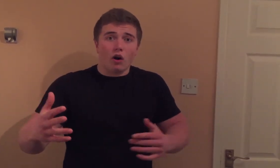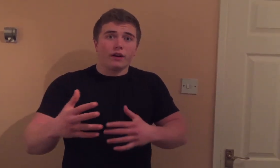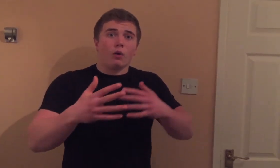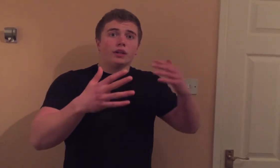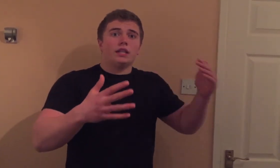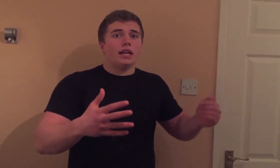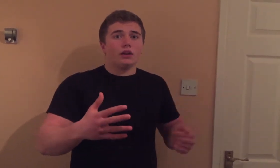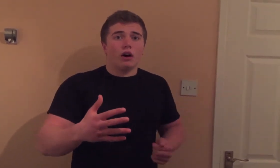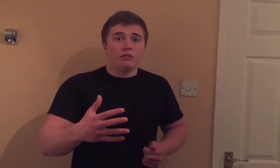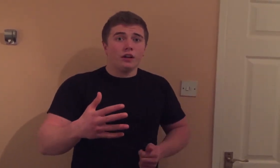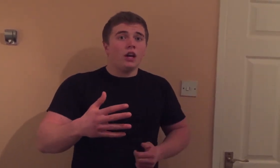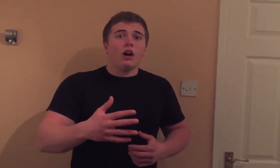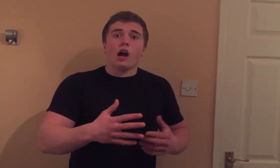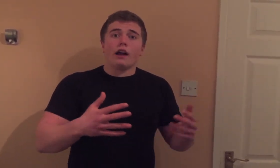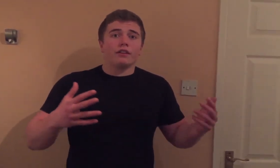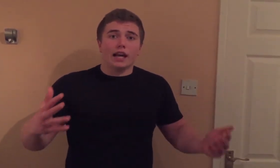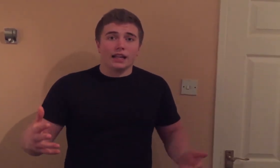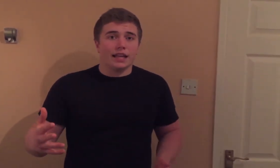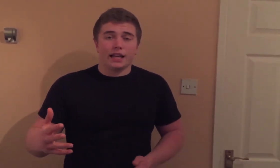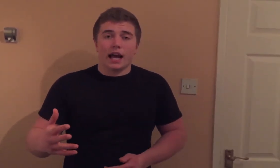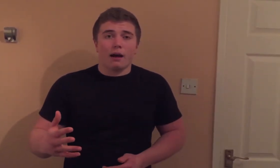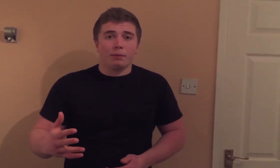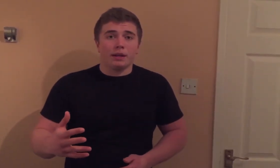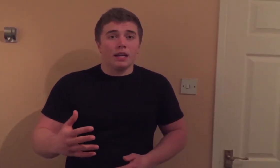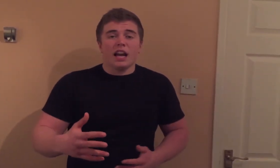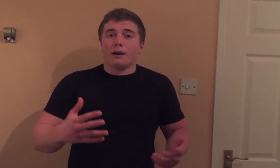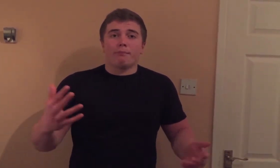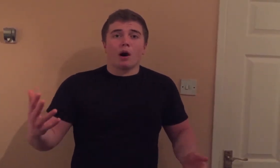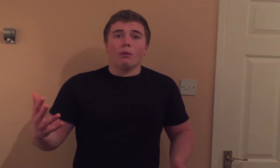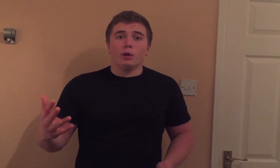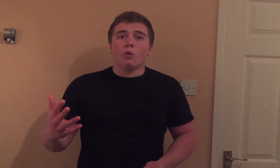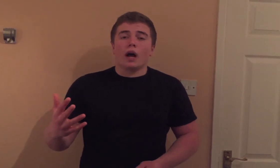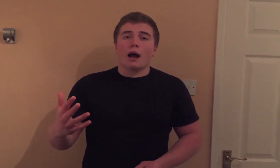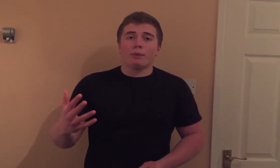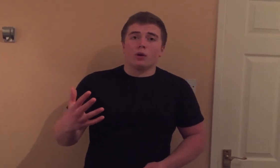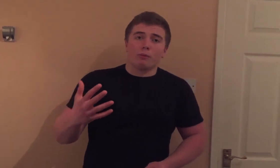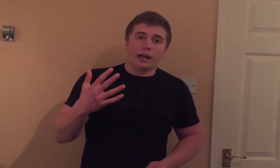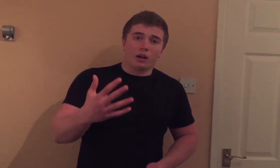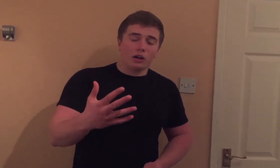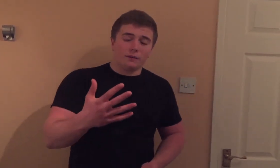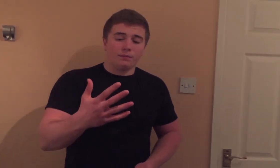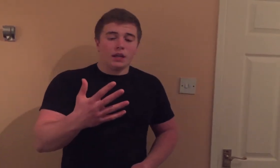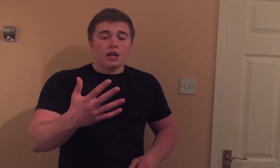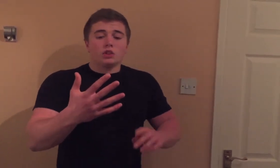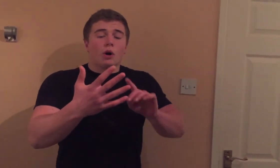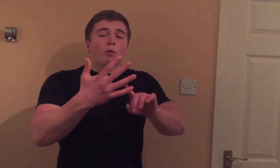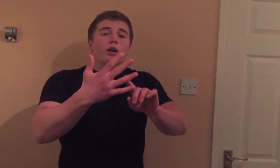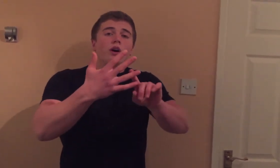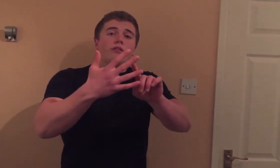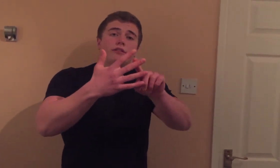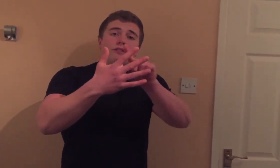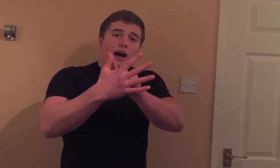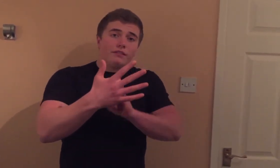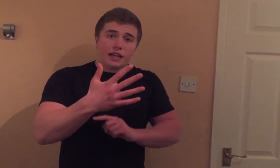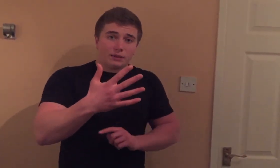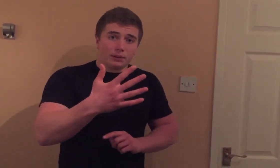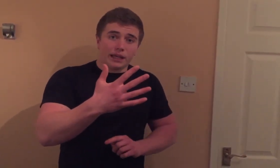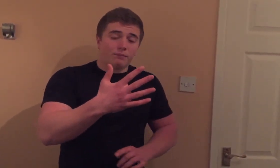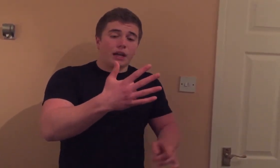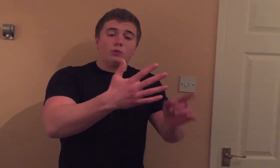off, I'm going to take it off. However, that didn't happen and it probably won't happen on my cut. So I'm working off of a 5 day split and